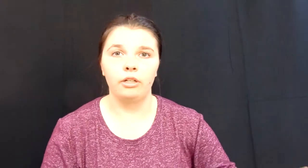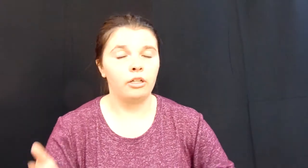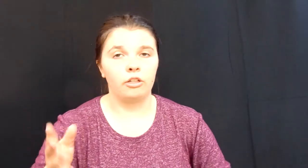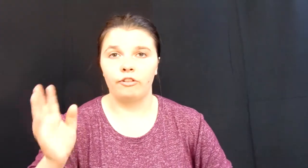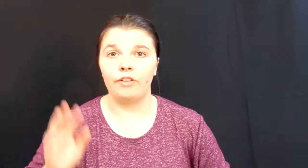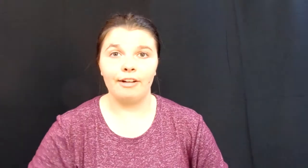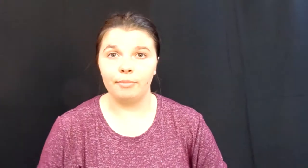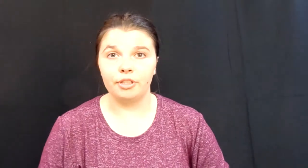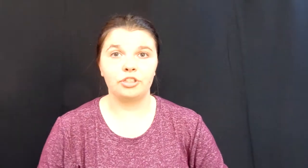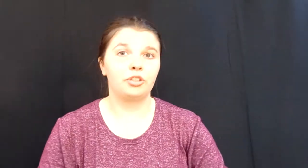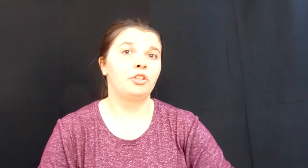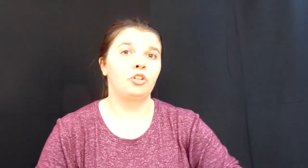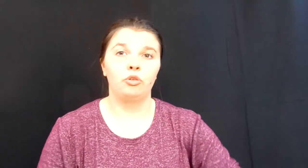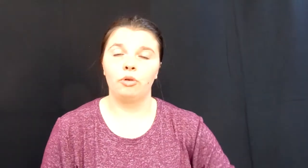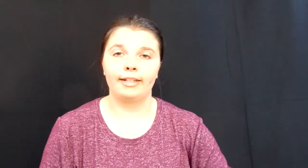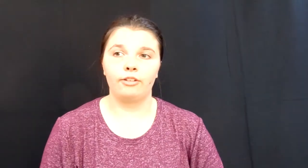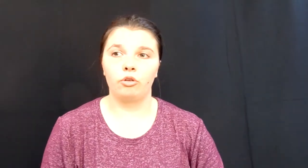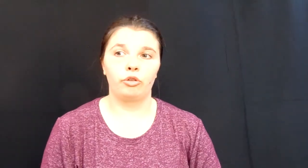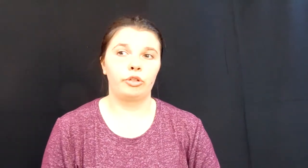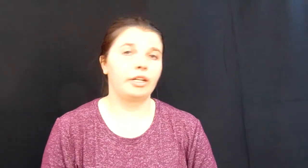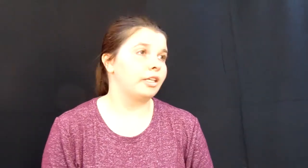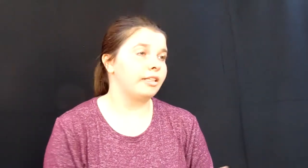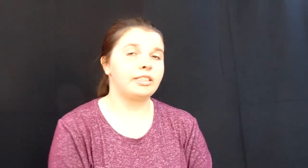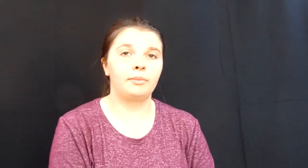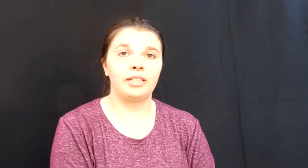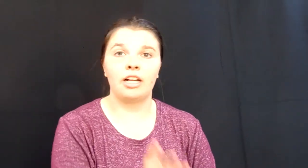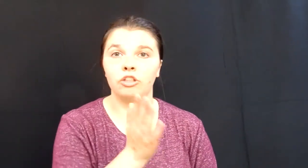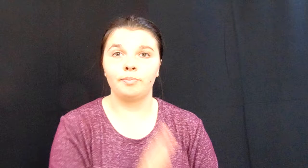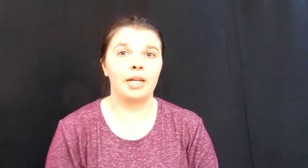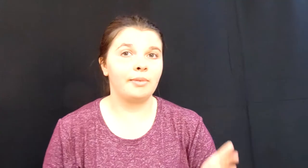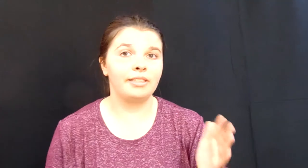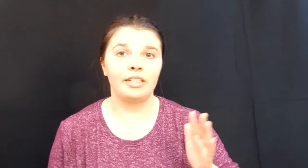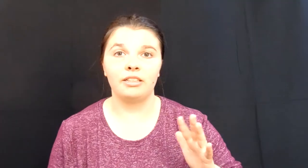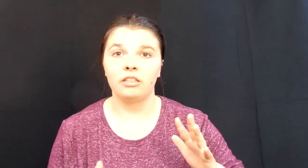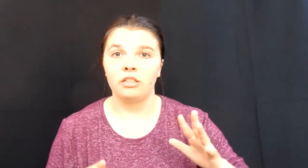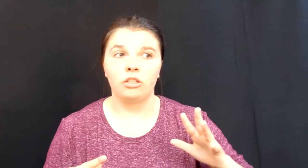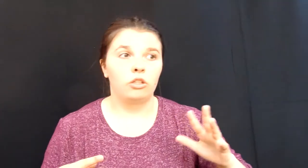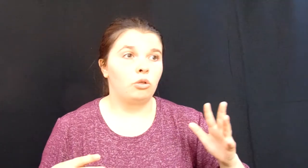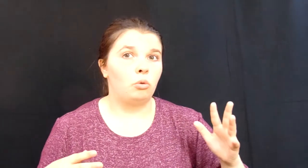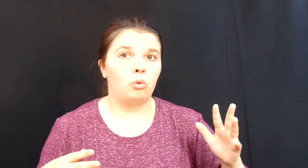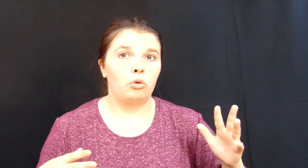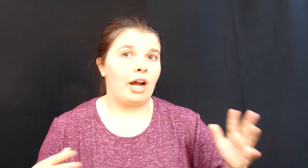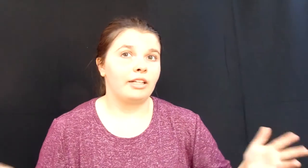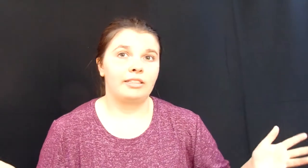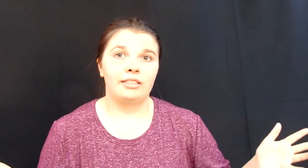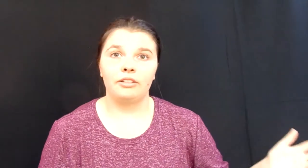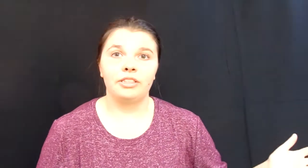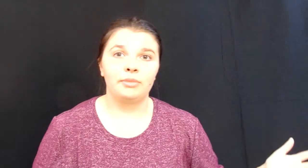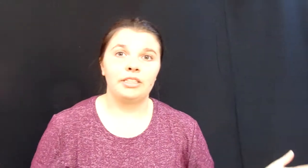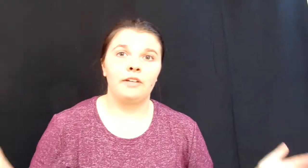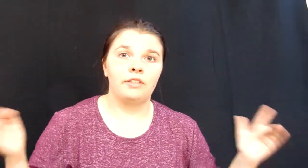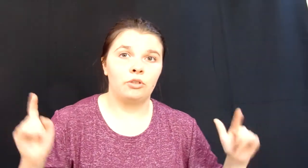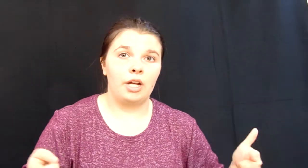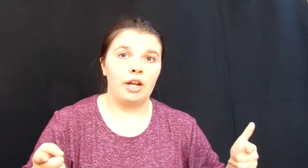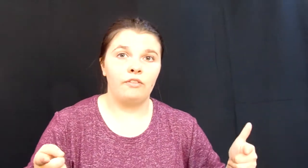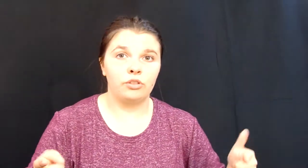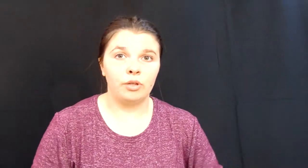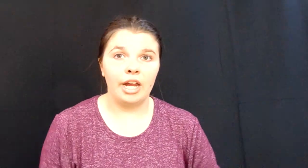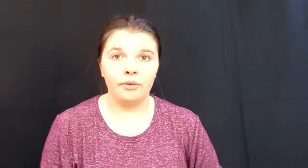or five bucks whatever or clean somebody's house babysit sell some stuff it's okay if it's okay